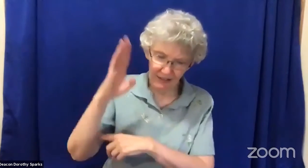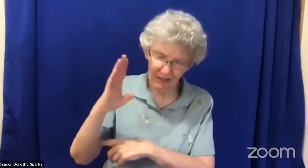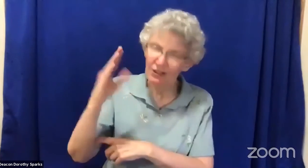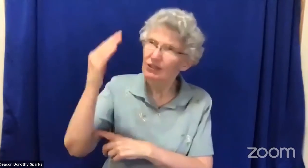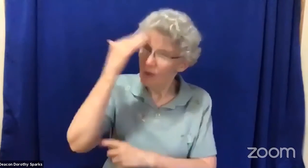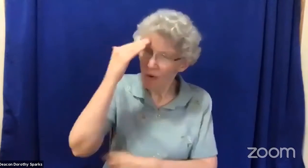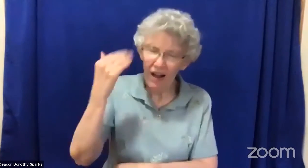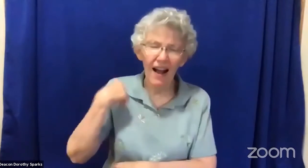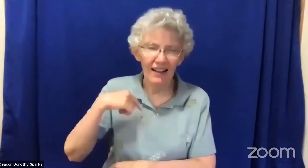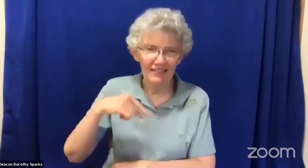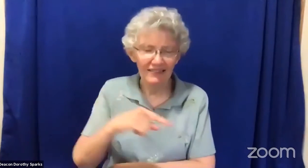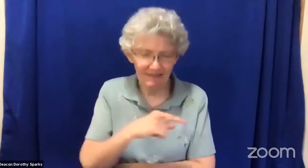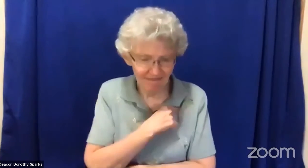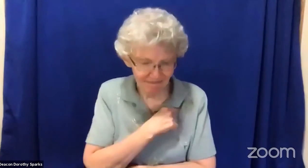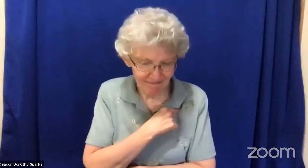for god to know us